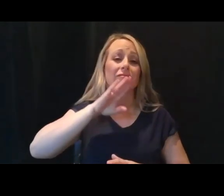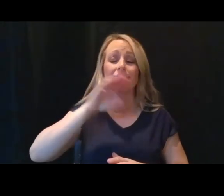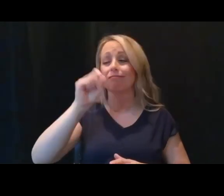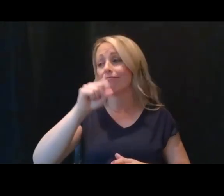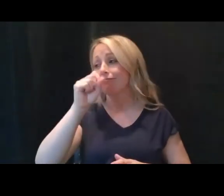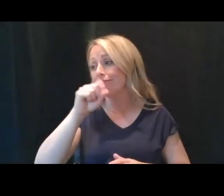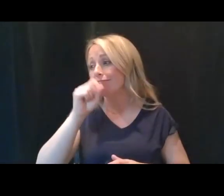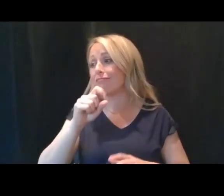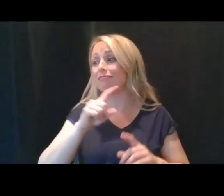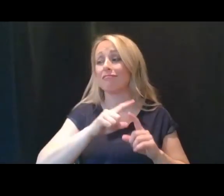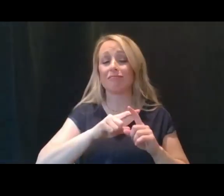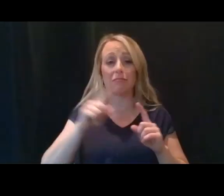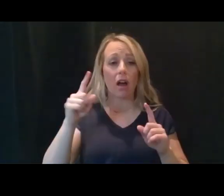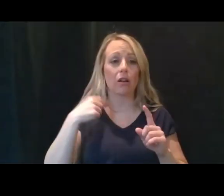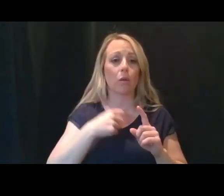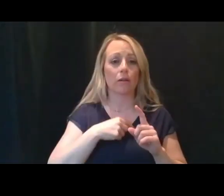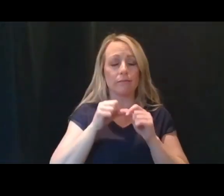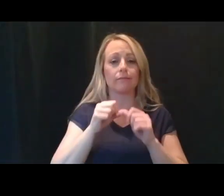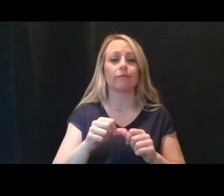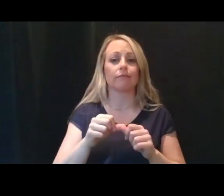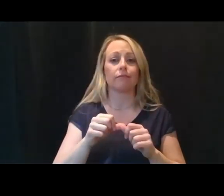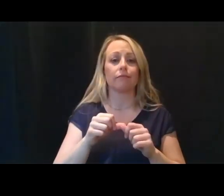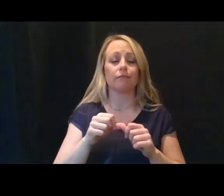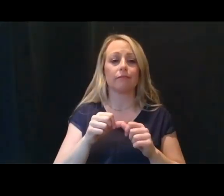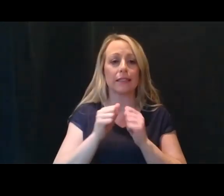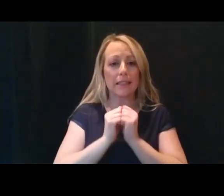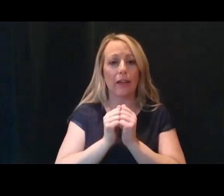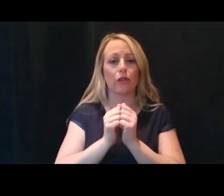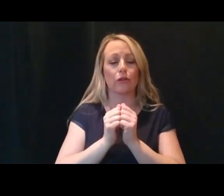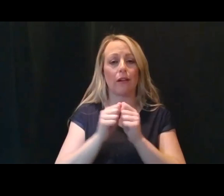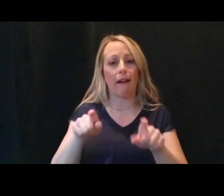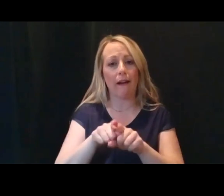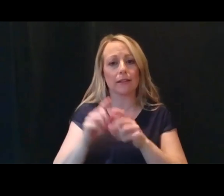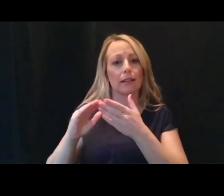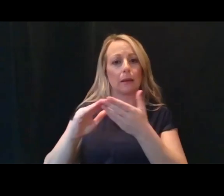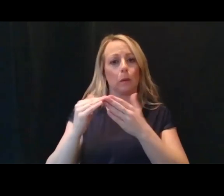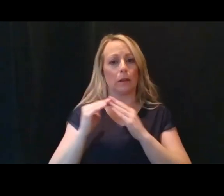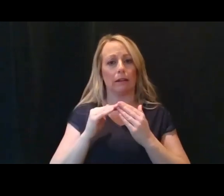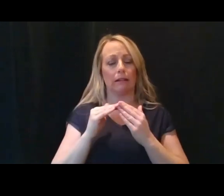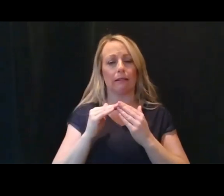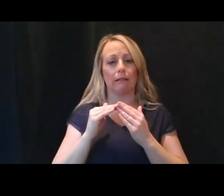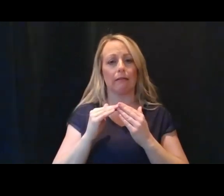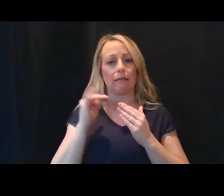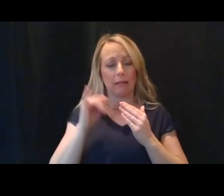have been in this together as a community. And that is what will bring us out. Governor recently